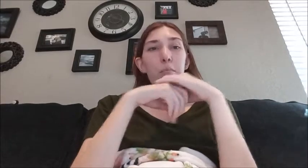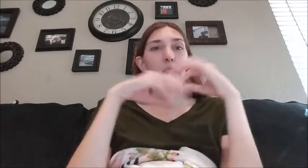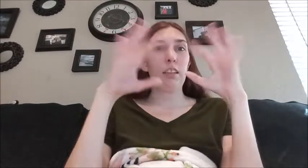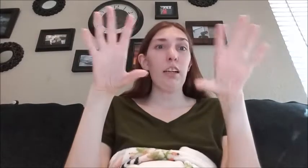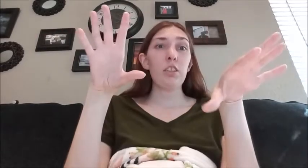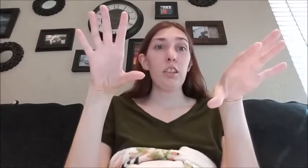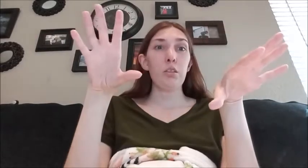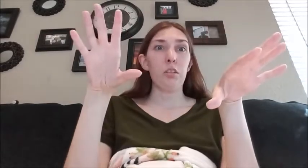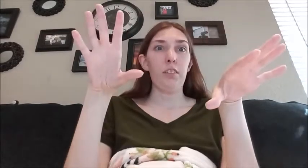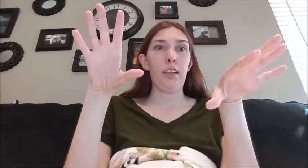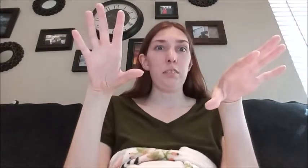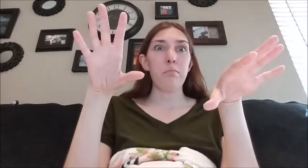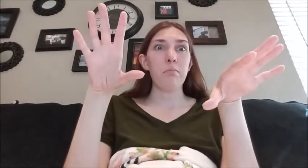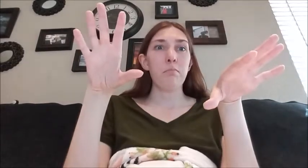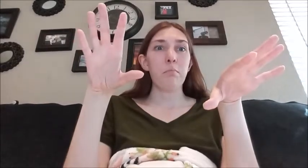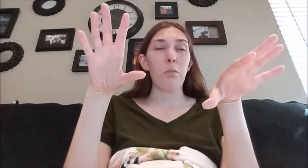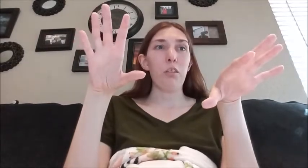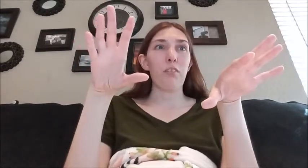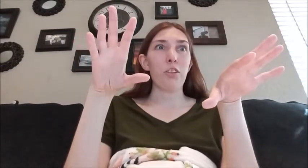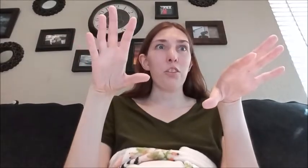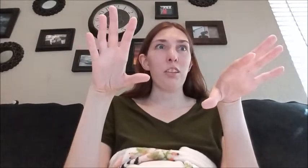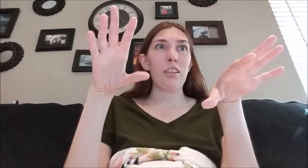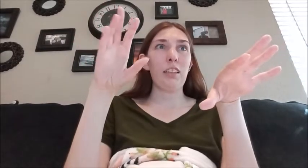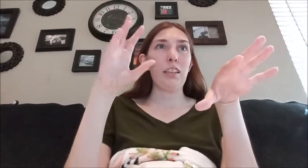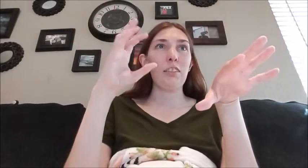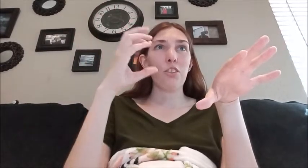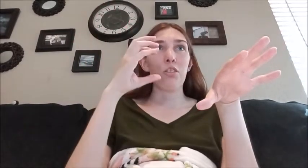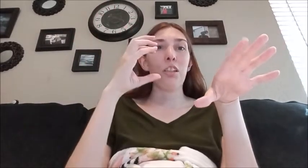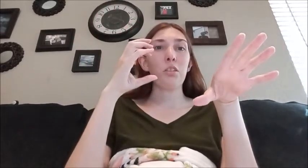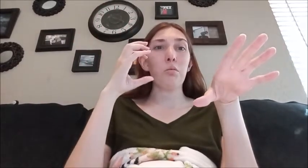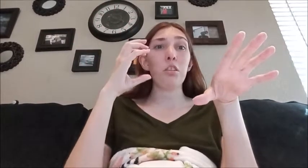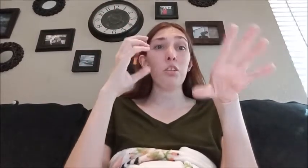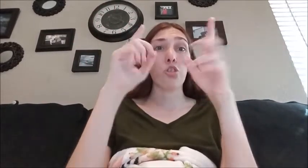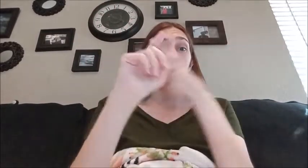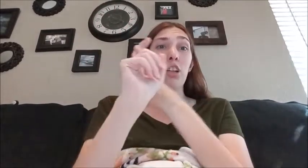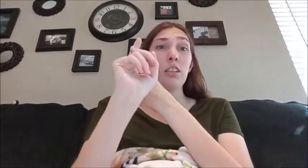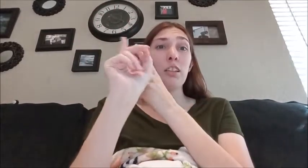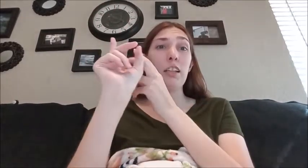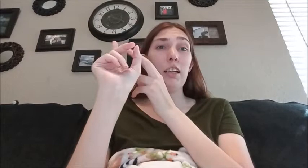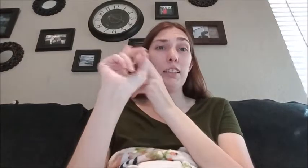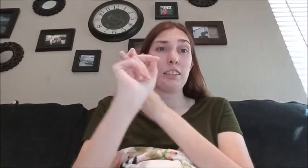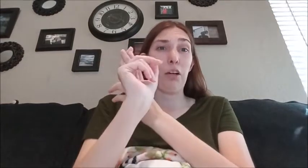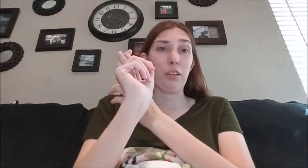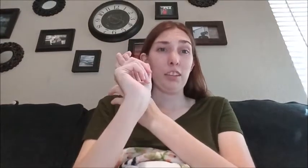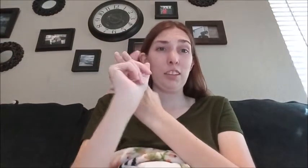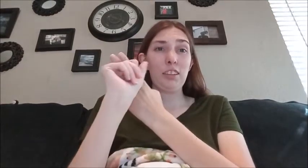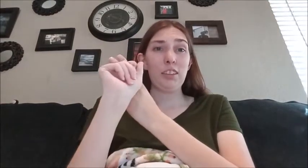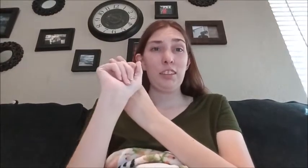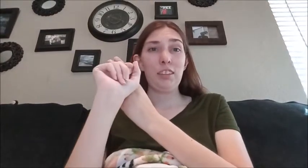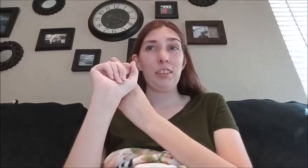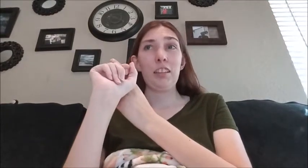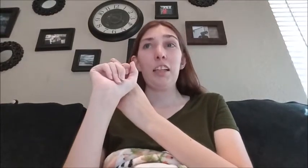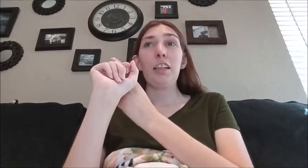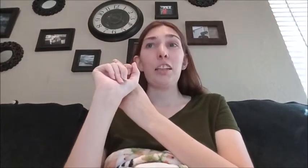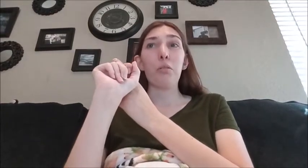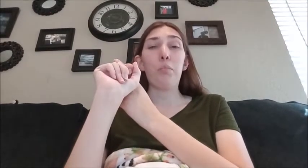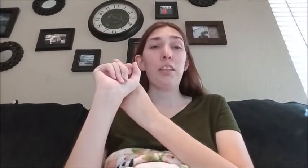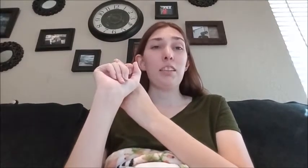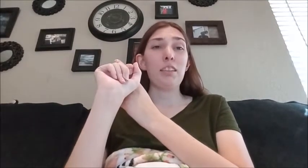the aftertaste was fine but when I first took it the original taste it was strong and sour liquid medicine